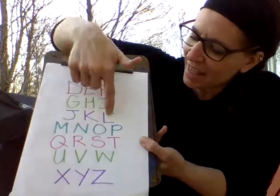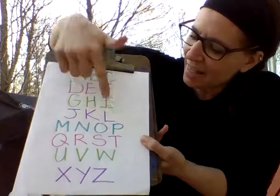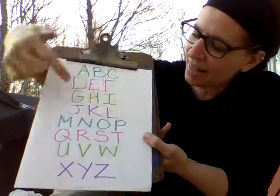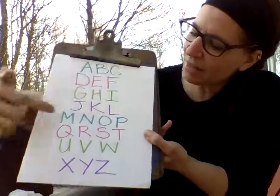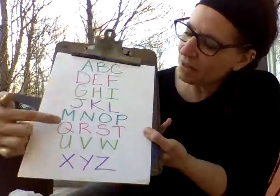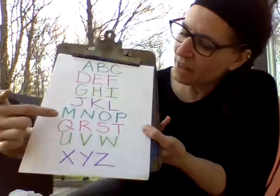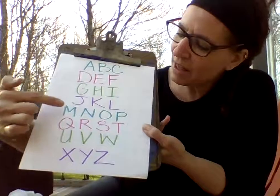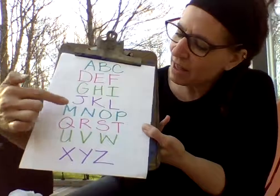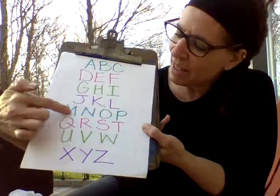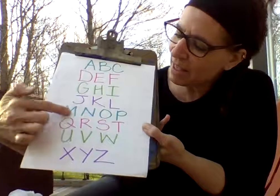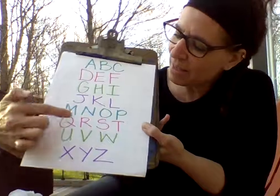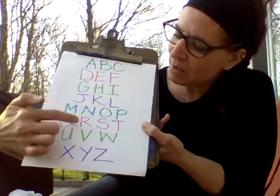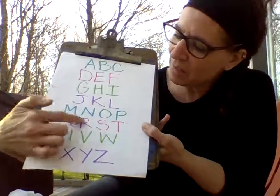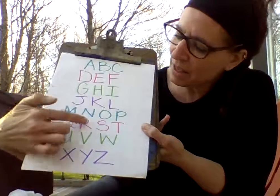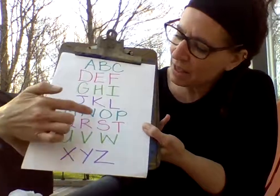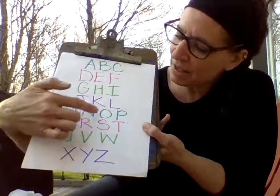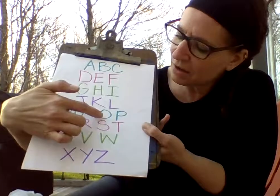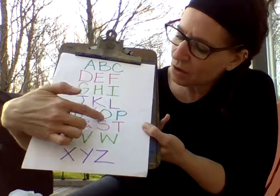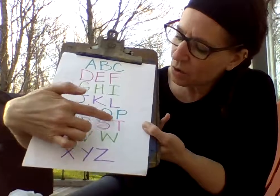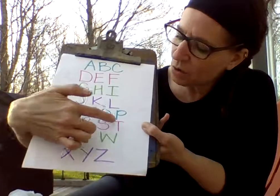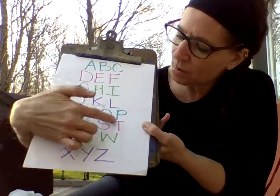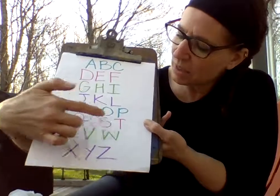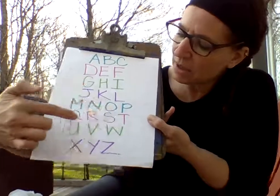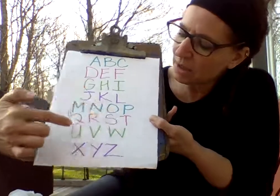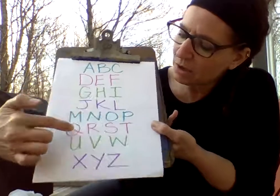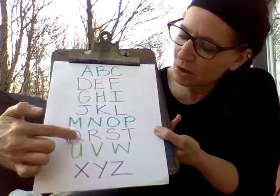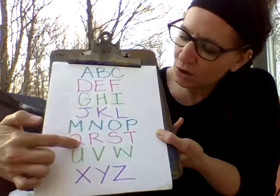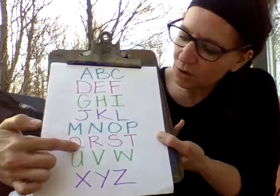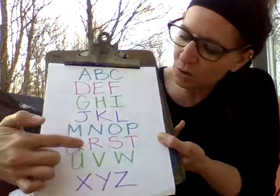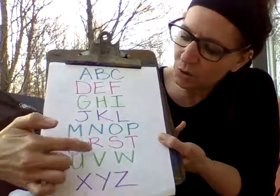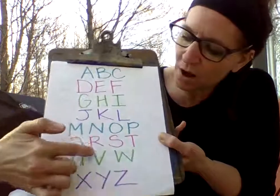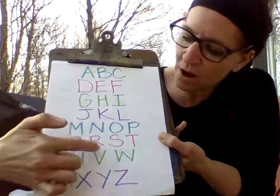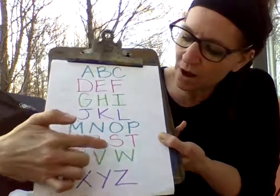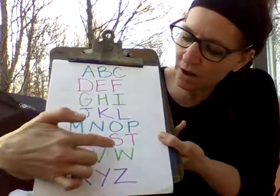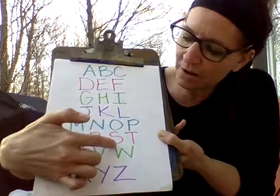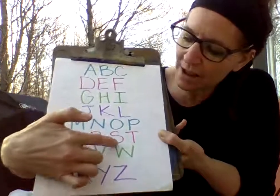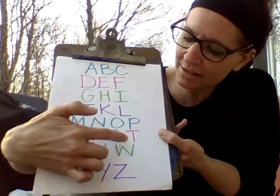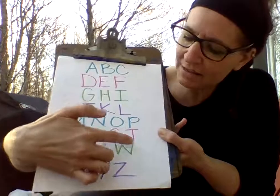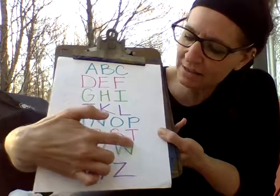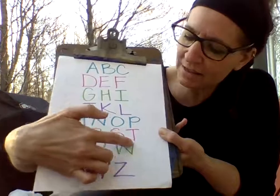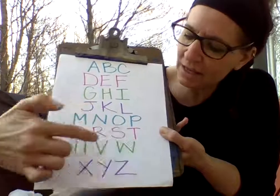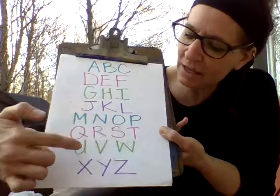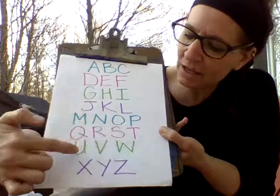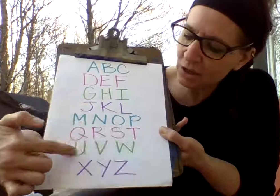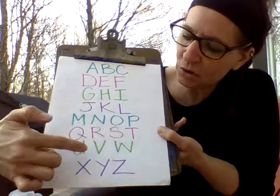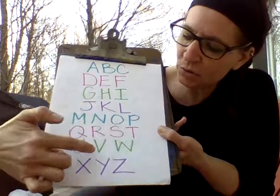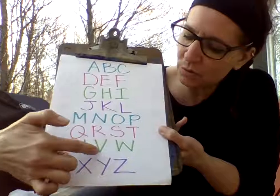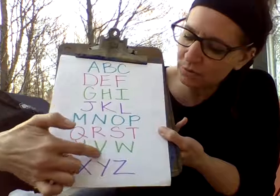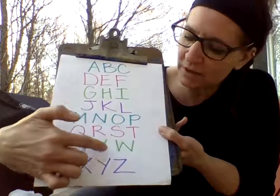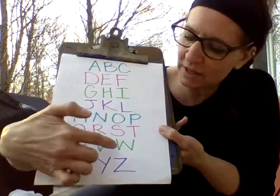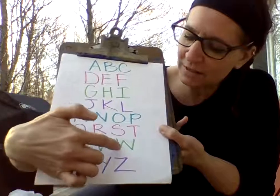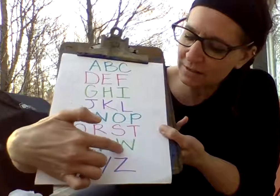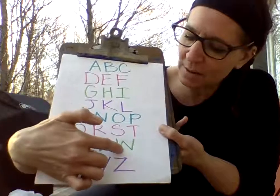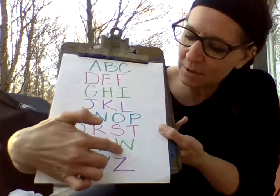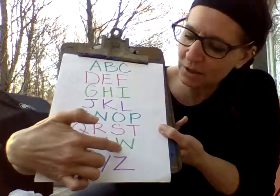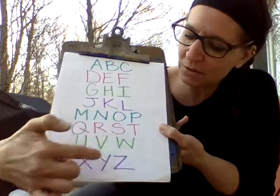L, M, N, O, P, Q, R, S, T, U, V, W,